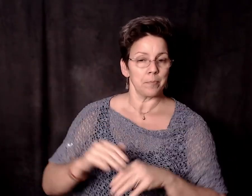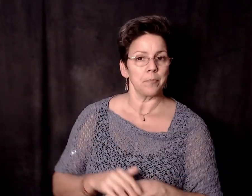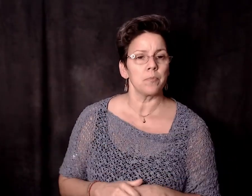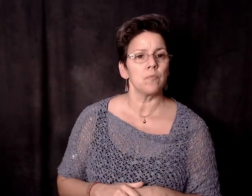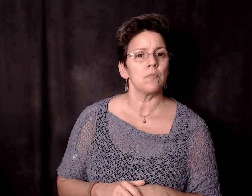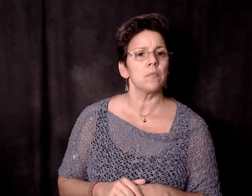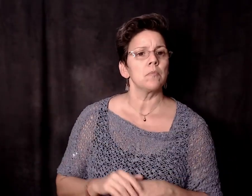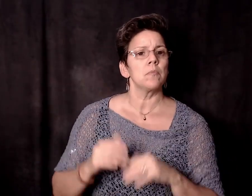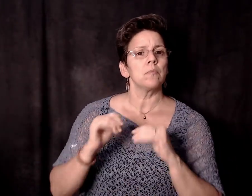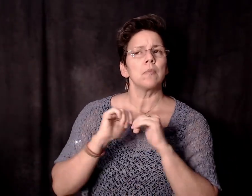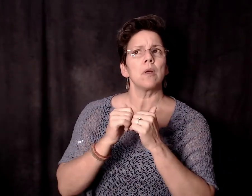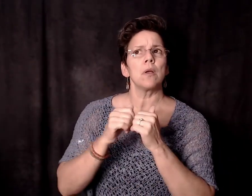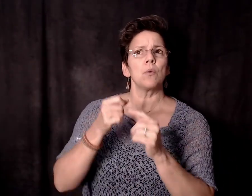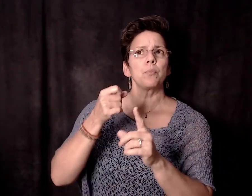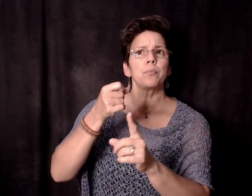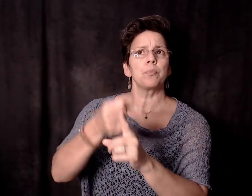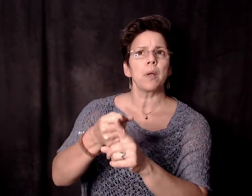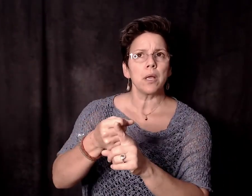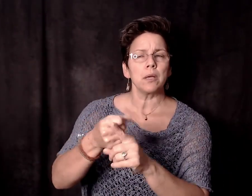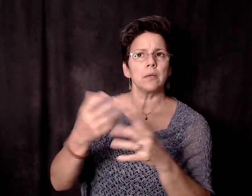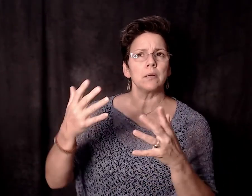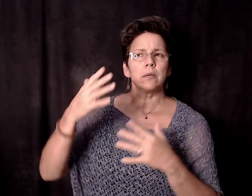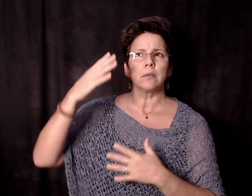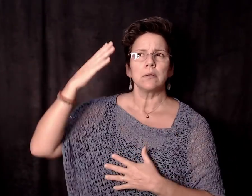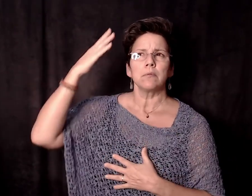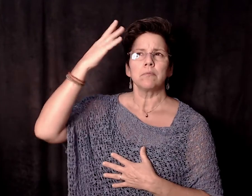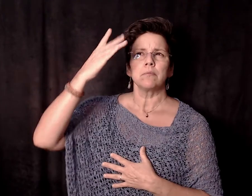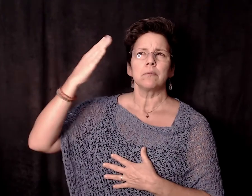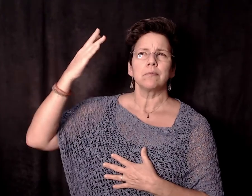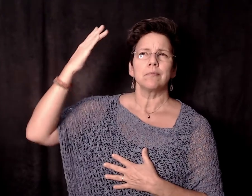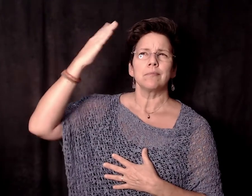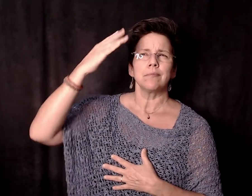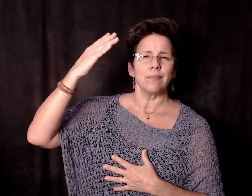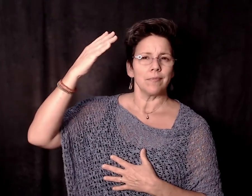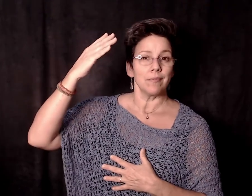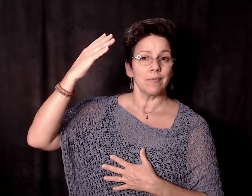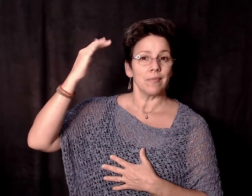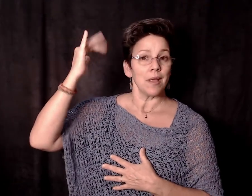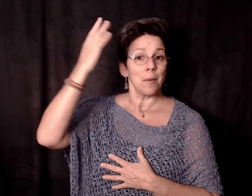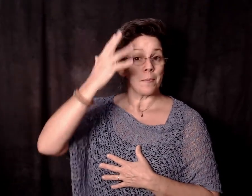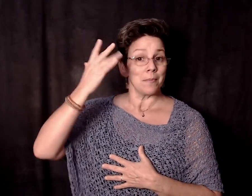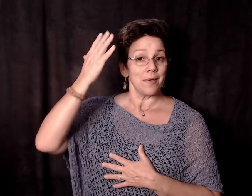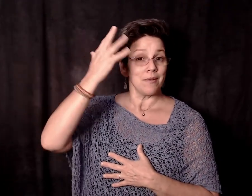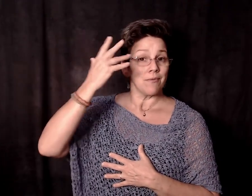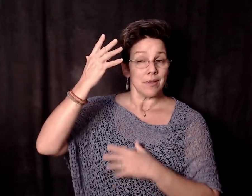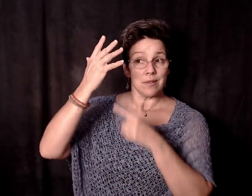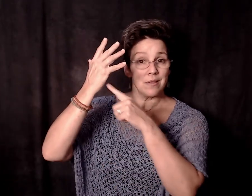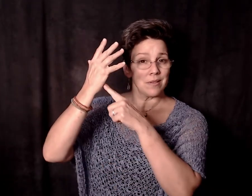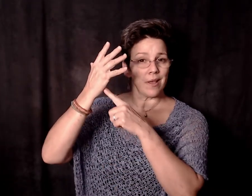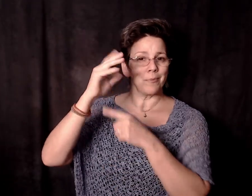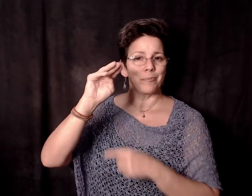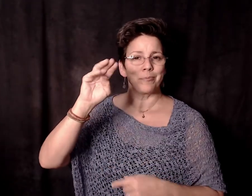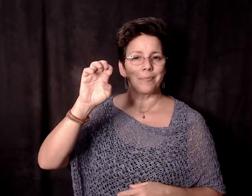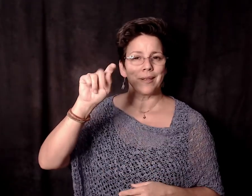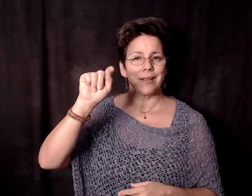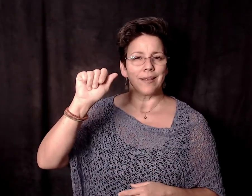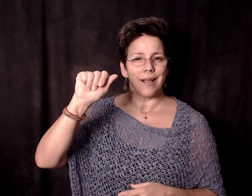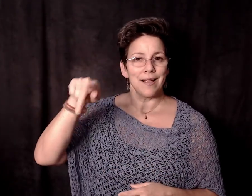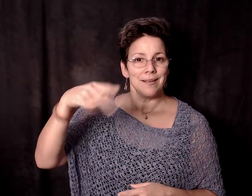2nd. You'll also have to cling to the other ornexes, which are not or the screening and that kind of stuff that you